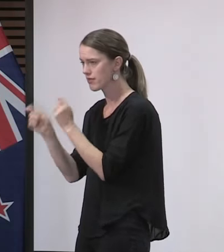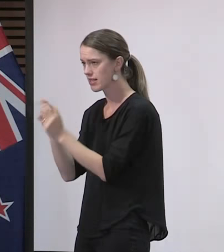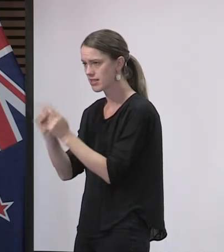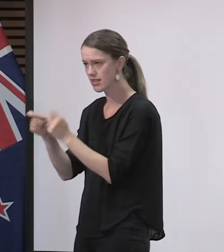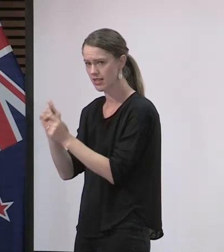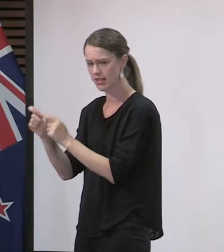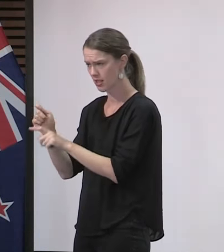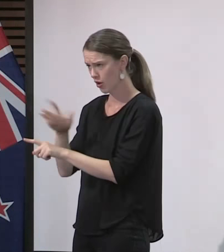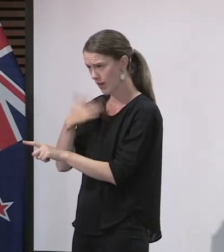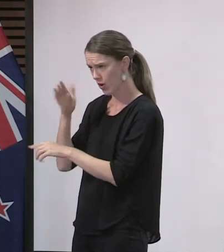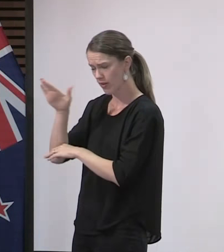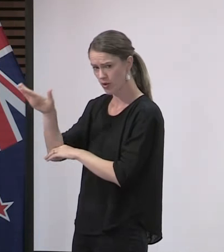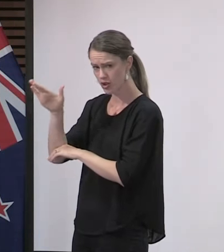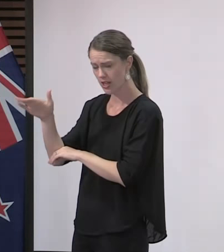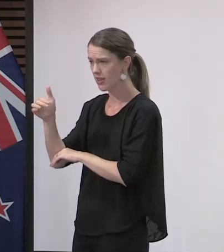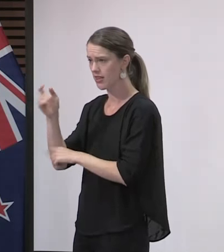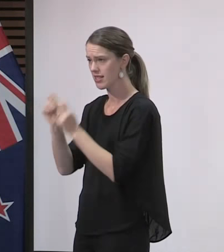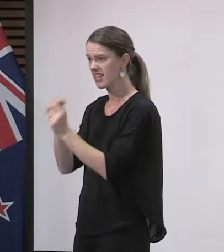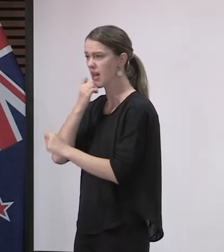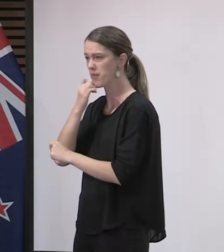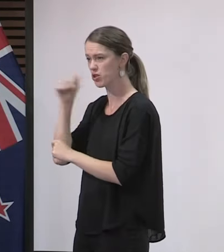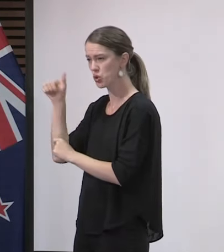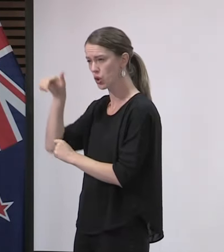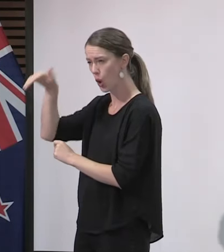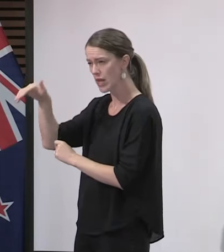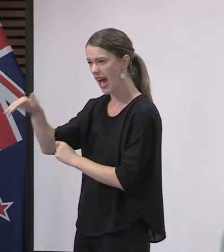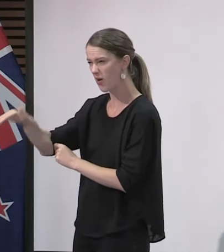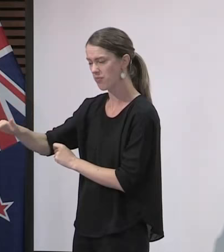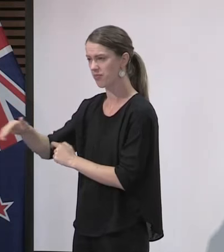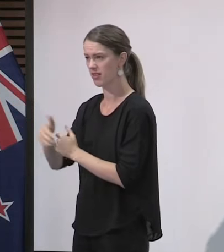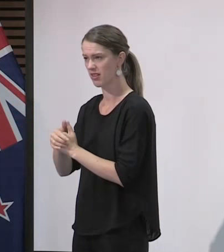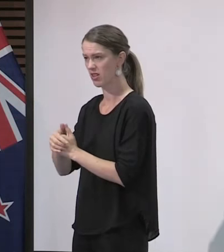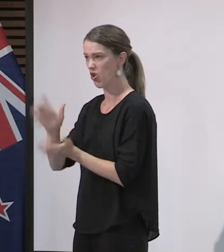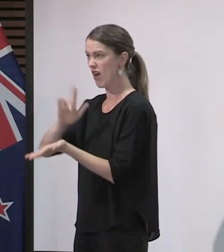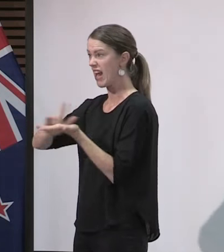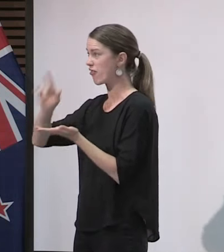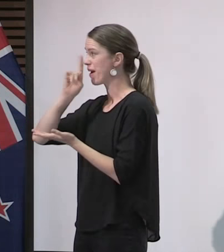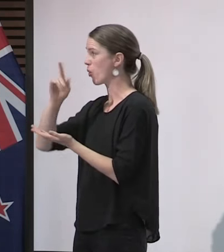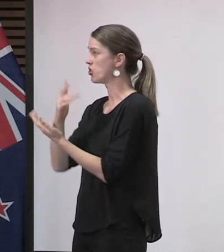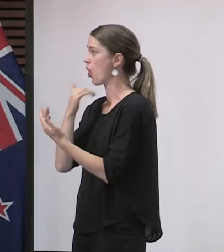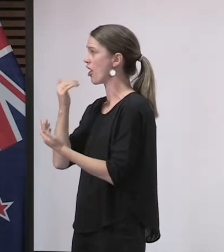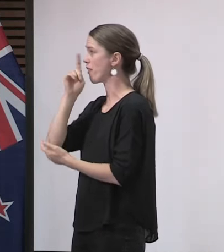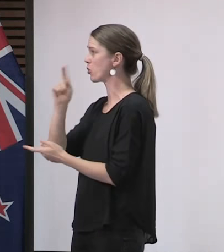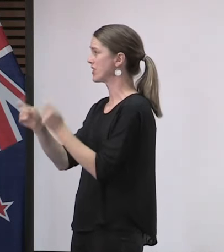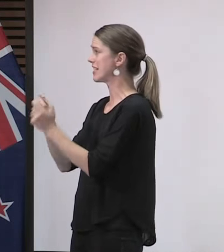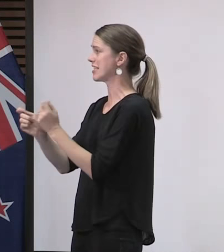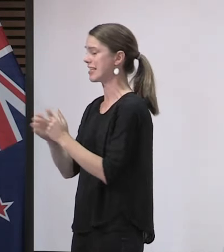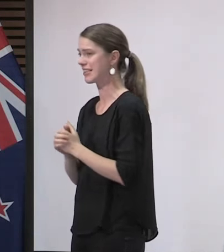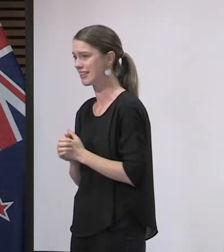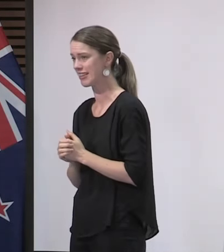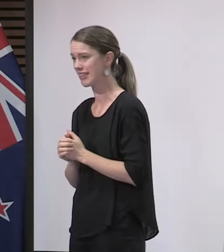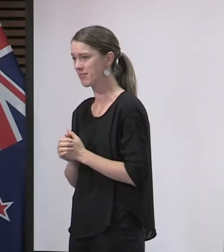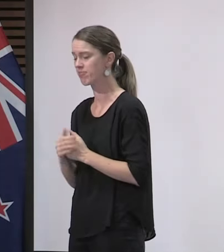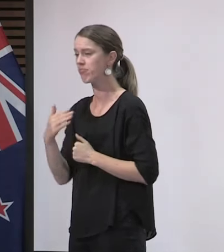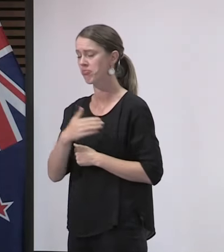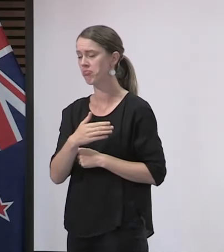be a point in the near future where the testing volumes will actually decrease just because you'll run out of people to test? So that's a good point.